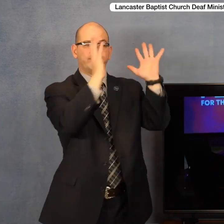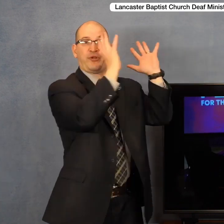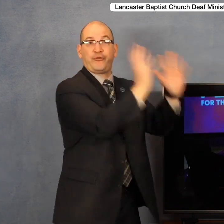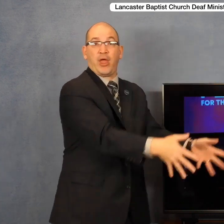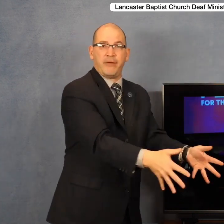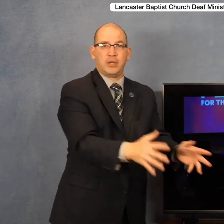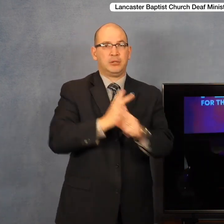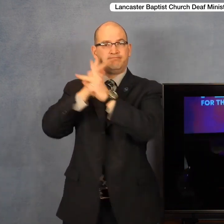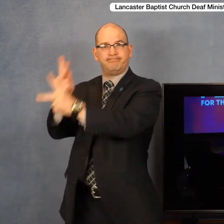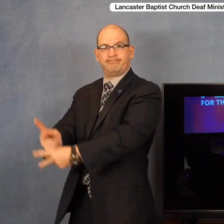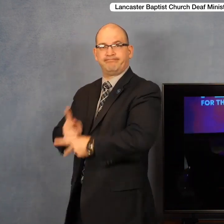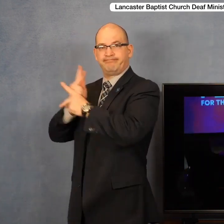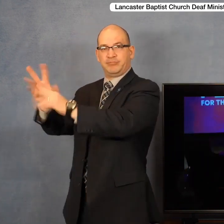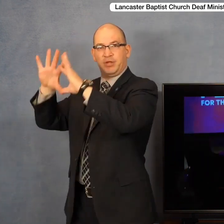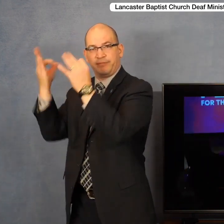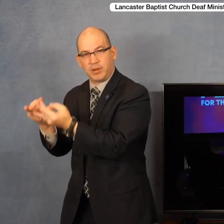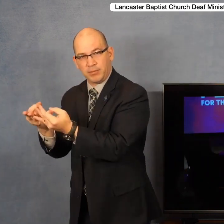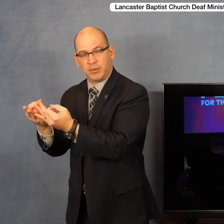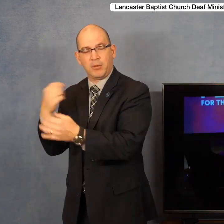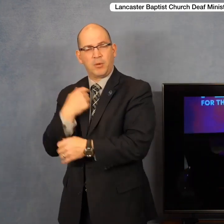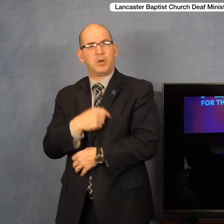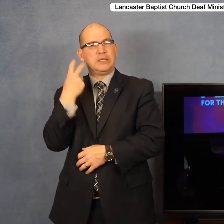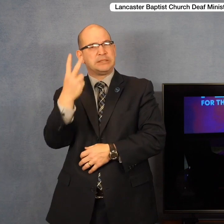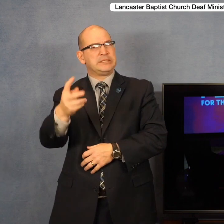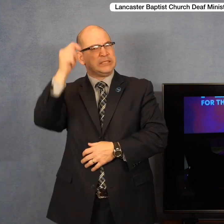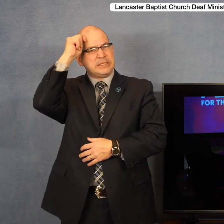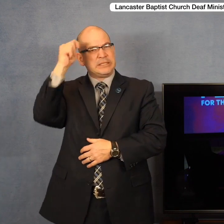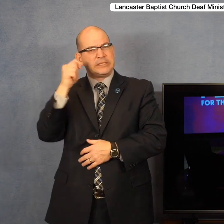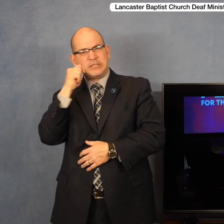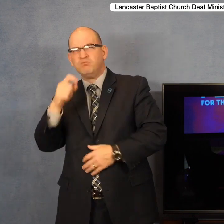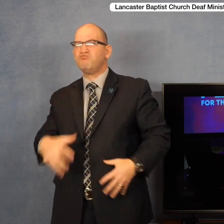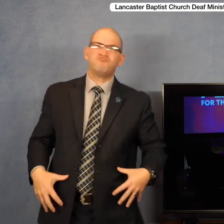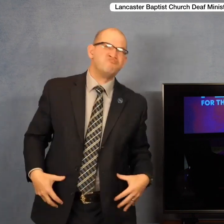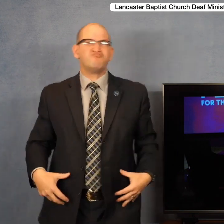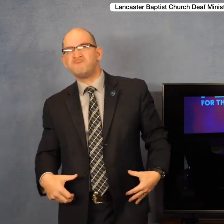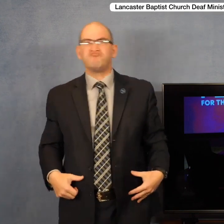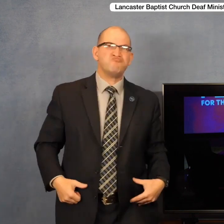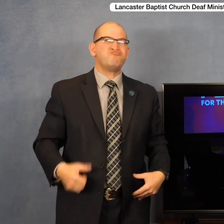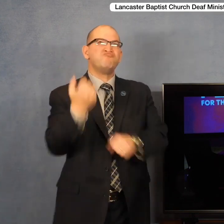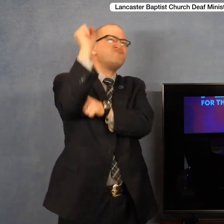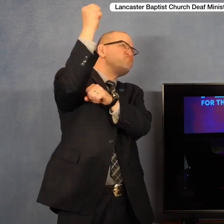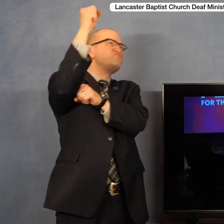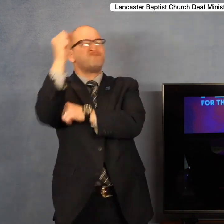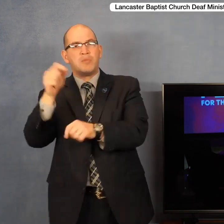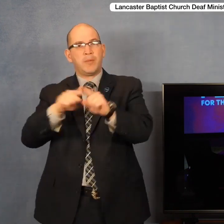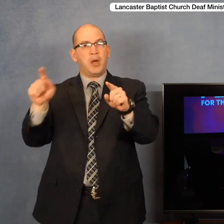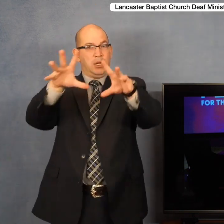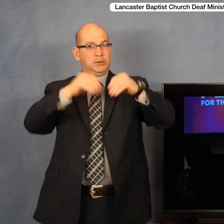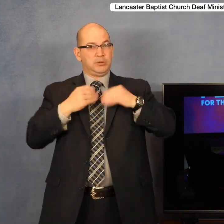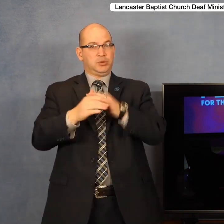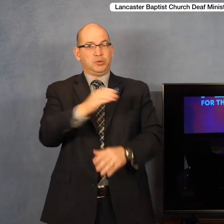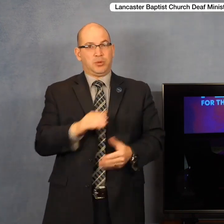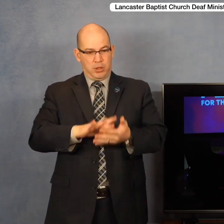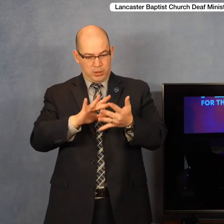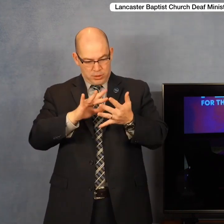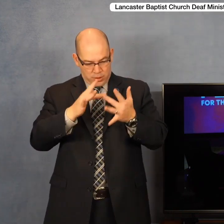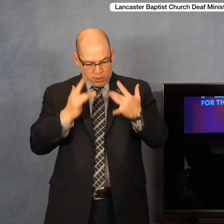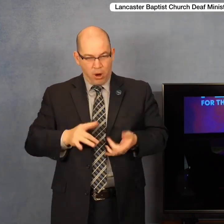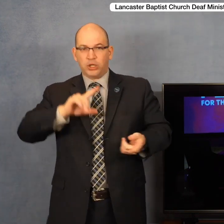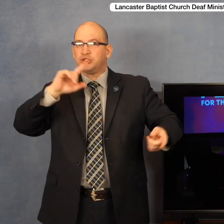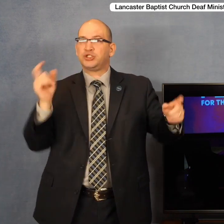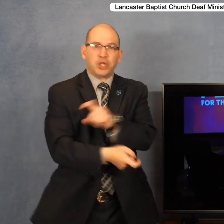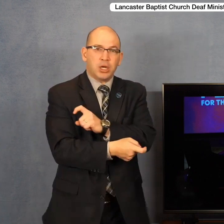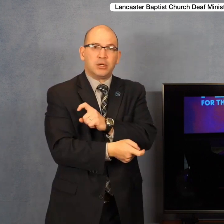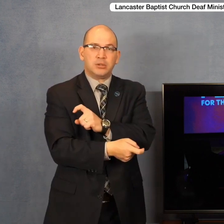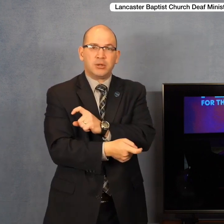seen rebellious teenagers, hardened, who've come to Christ as Savior and with a softened heart follow the leadership of the Lord